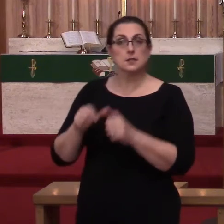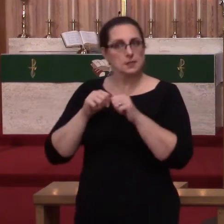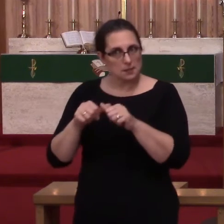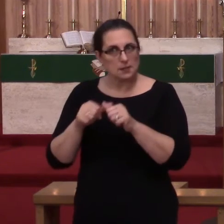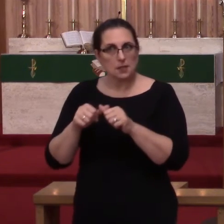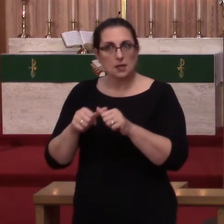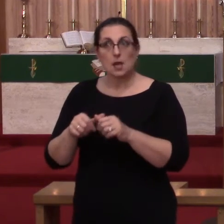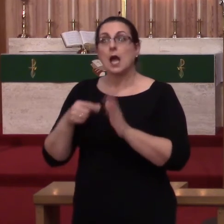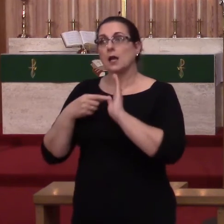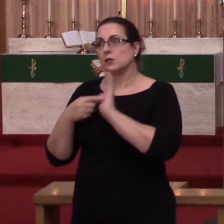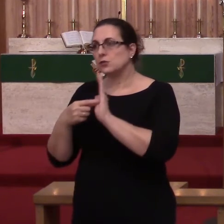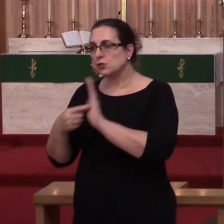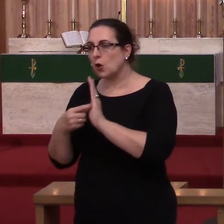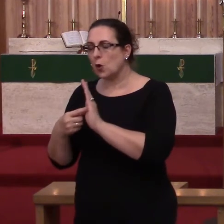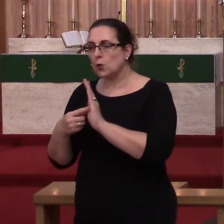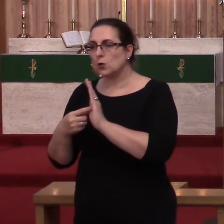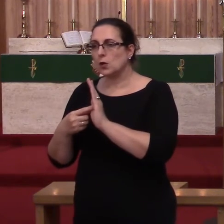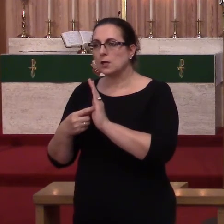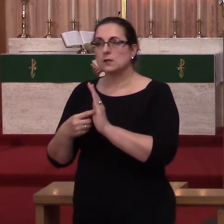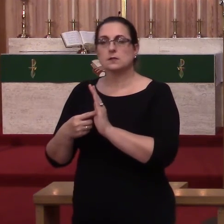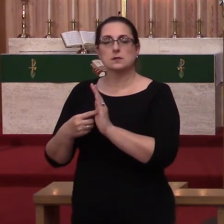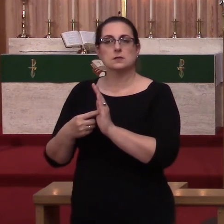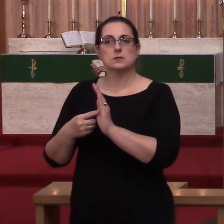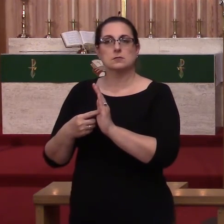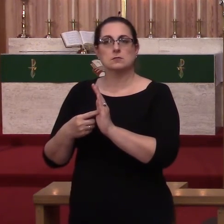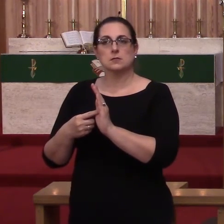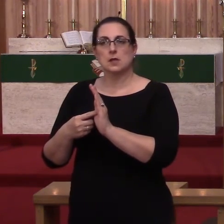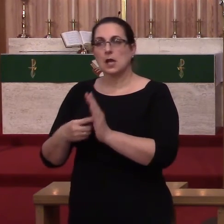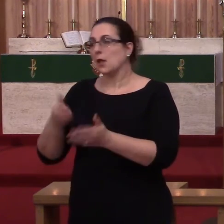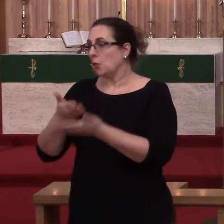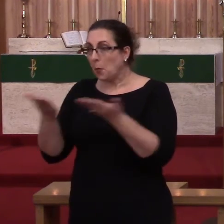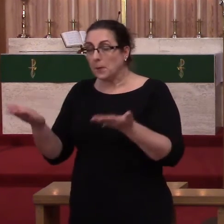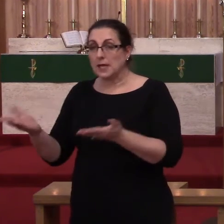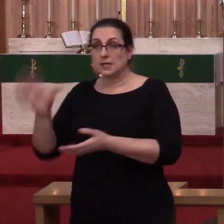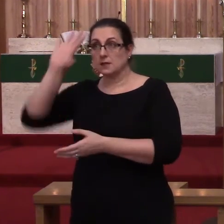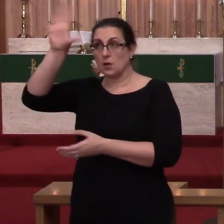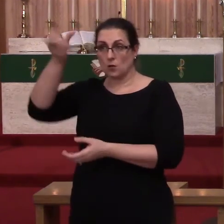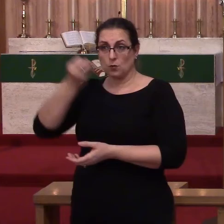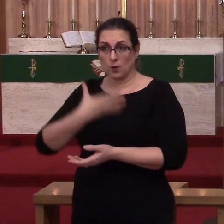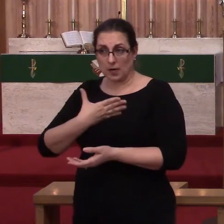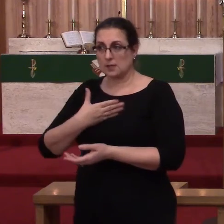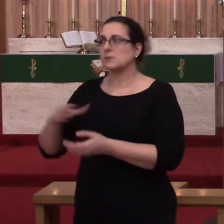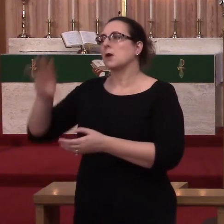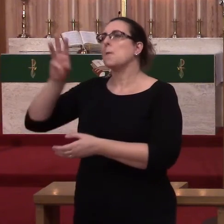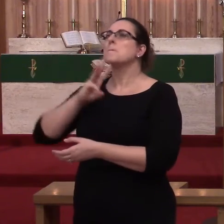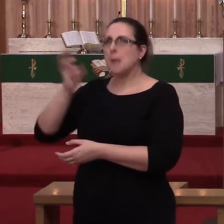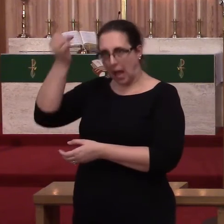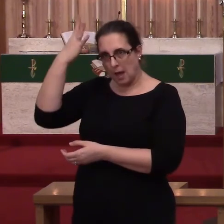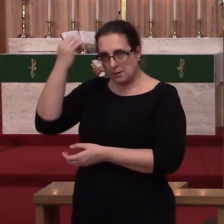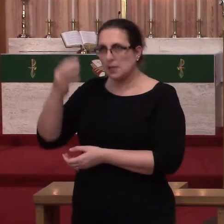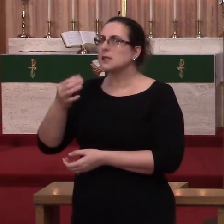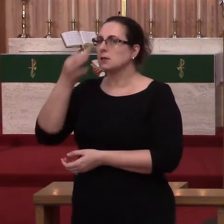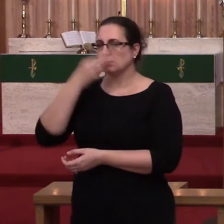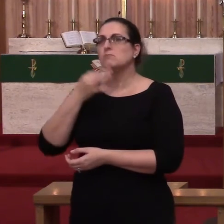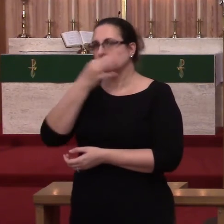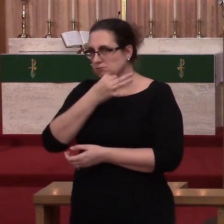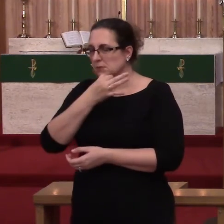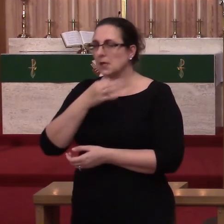grace, where forgiveness, life, and salvation are constantly handed over to us. He continues to point us